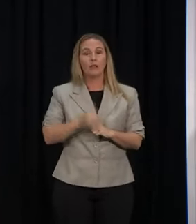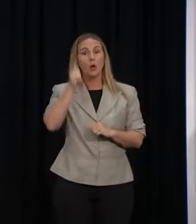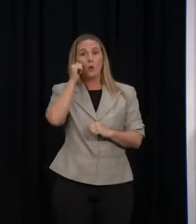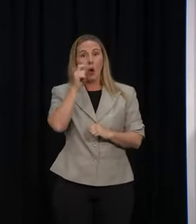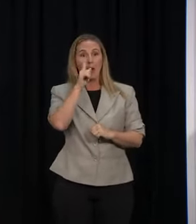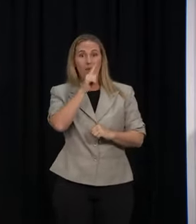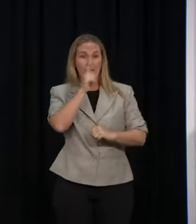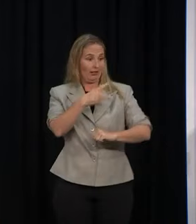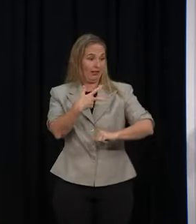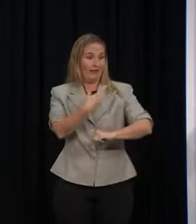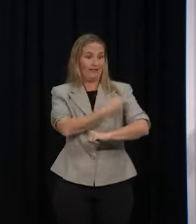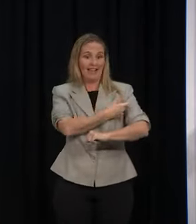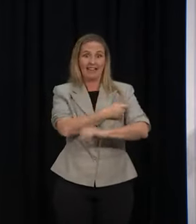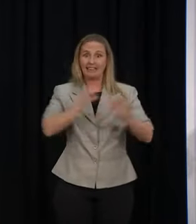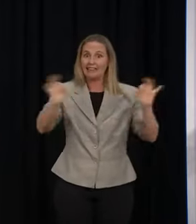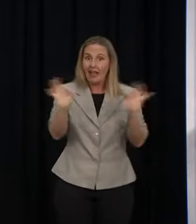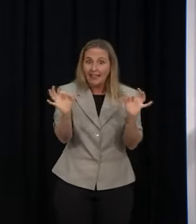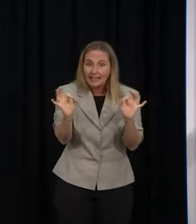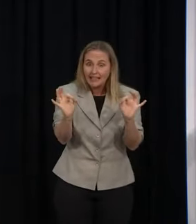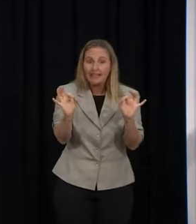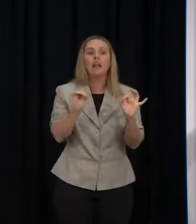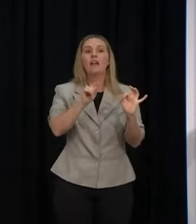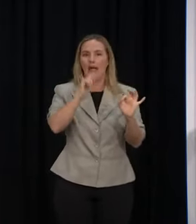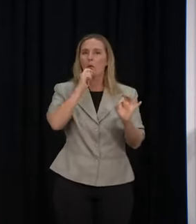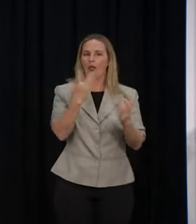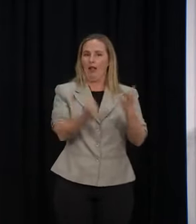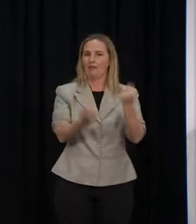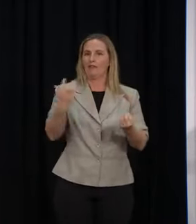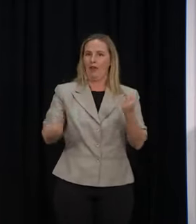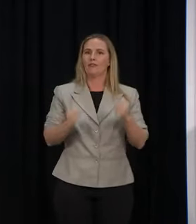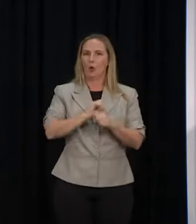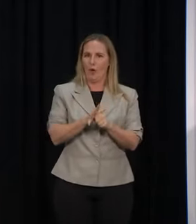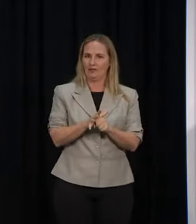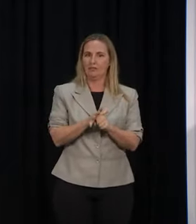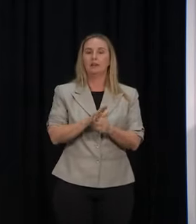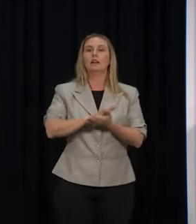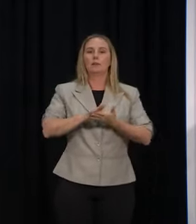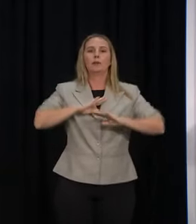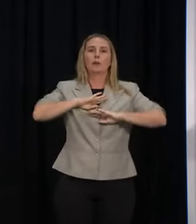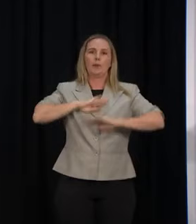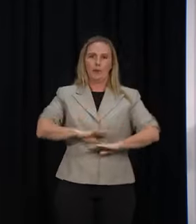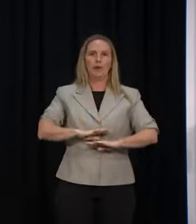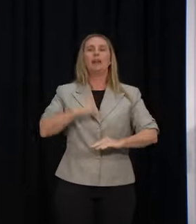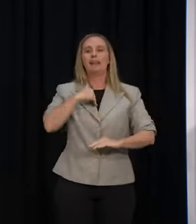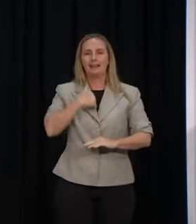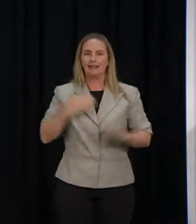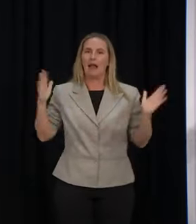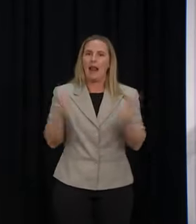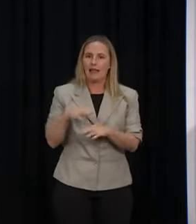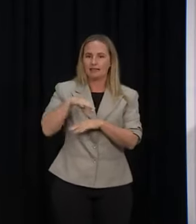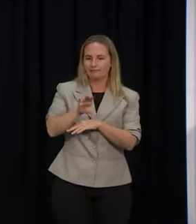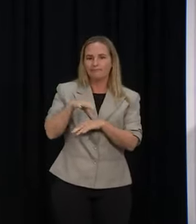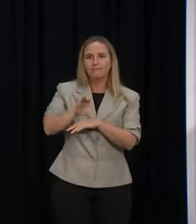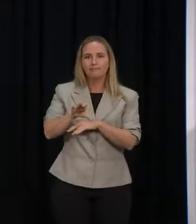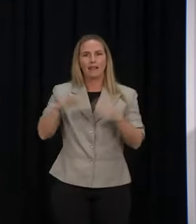individuals will have been exposed to COVID, that means we're less likely to need vaccine passes and mandates. And that is when it